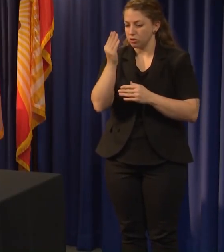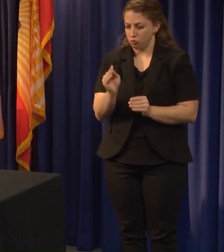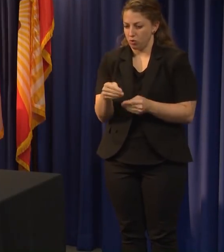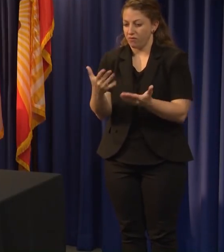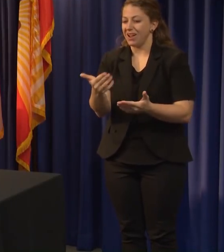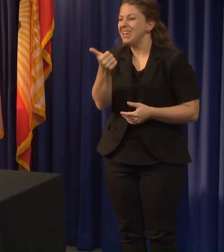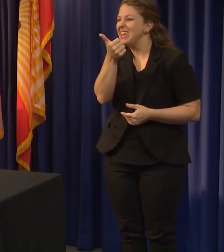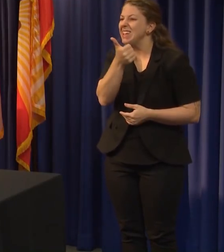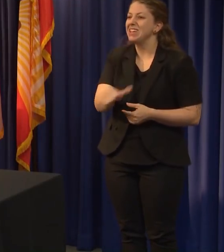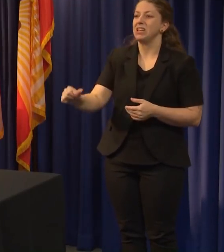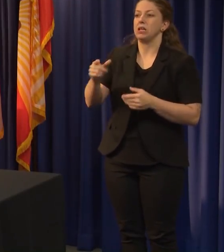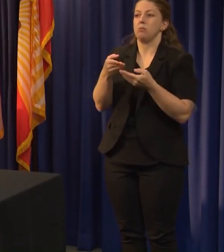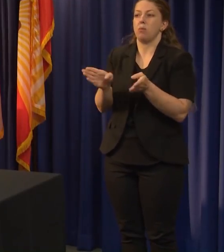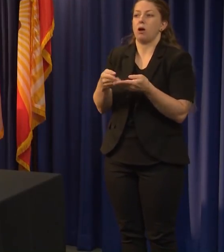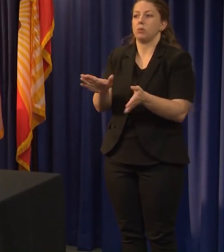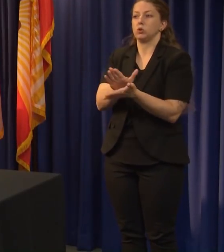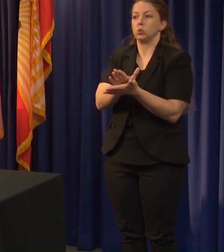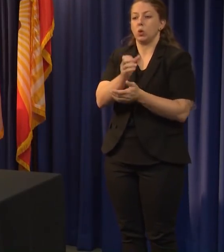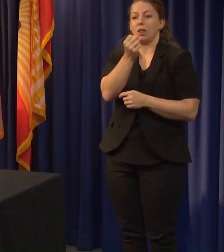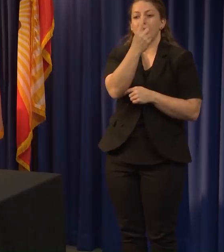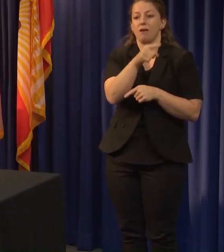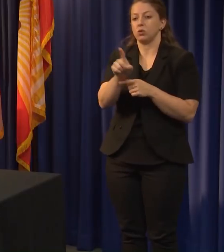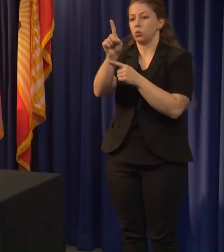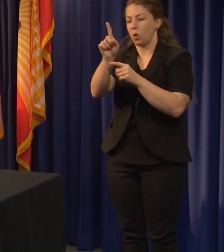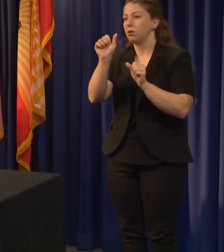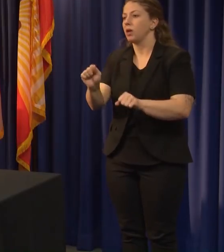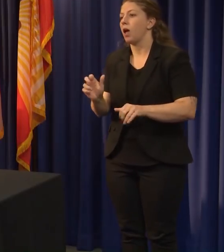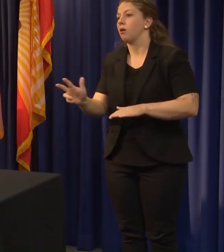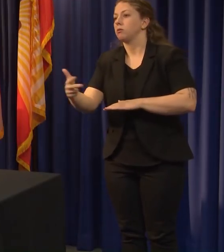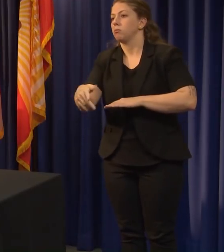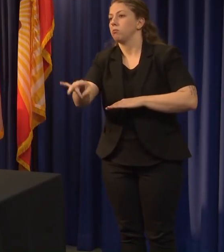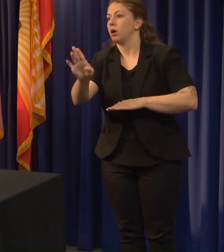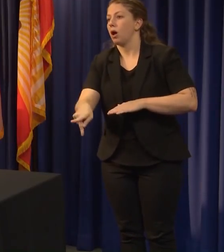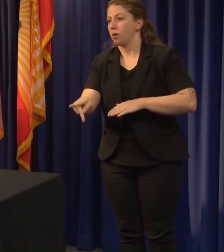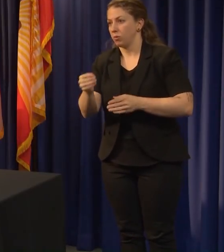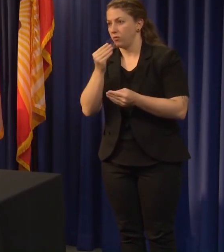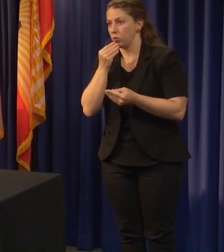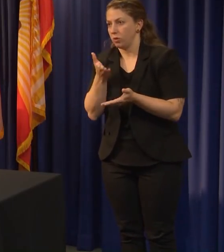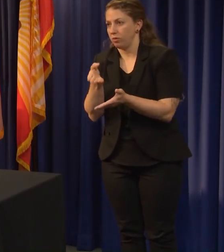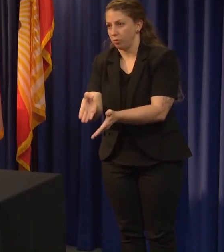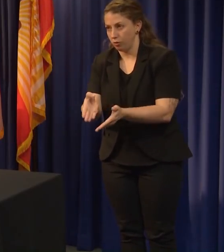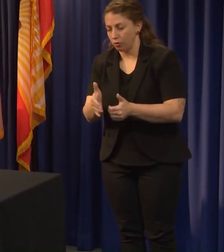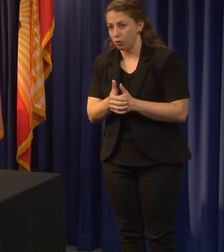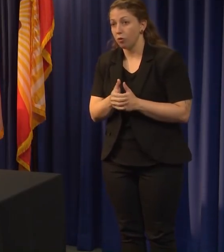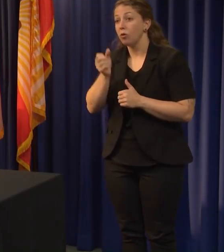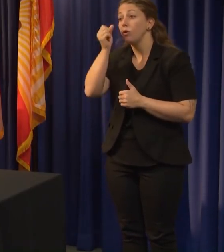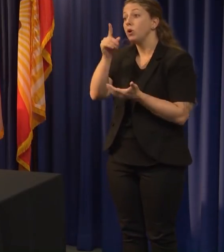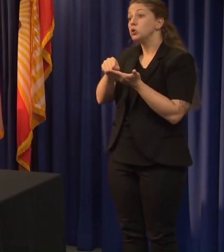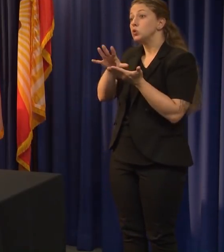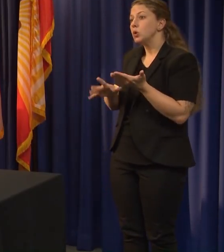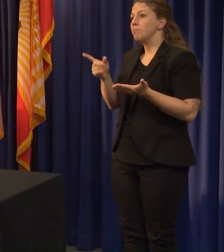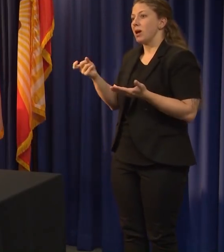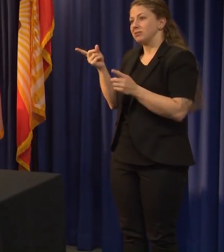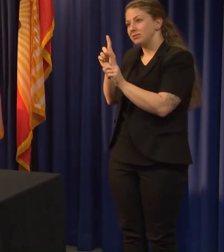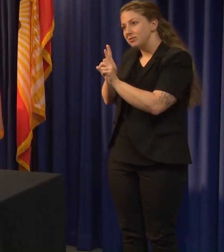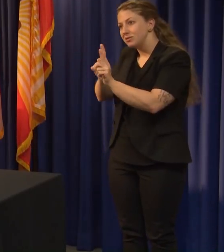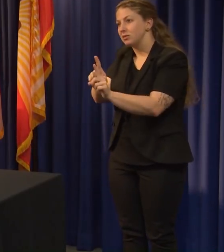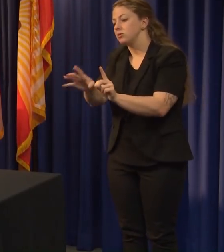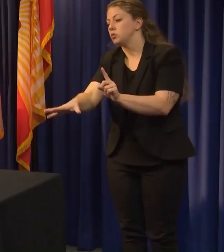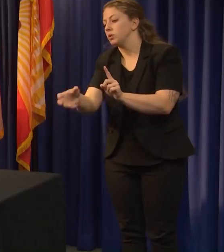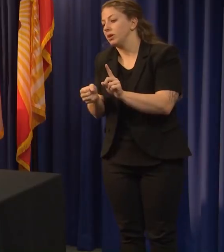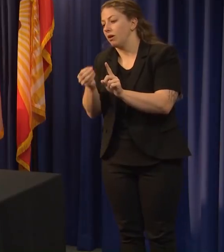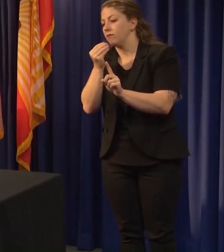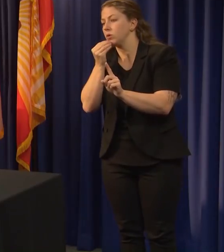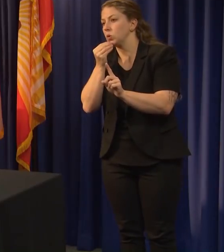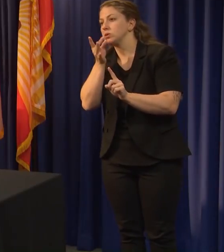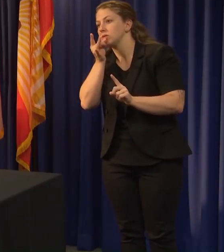public school weekdays between 11 and 1. Students must be present to receive the lunch and the snack. Regarding our homeless